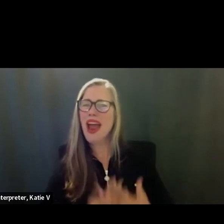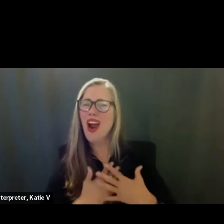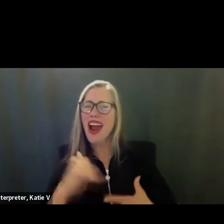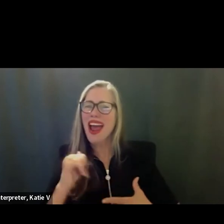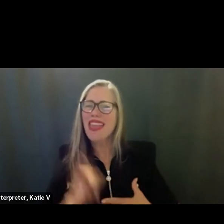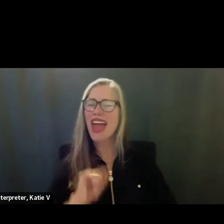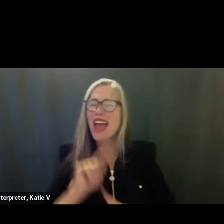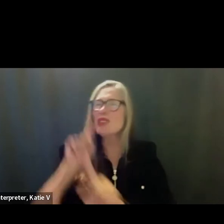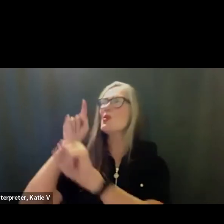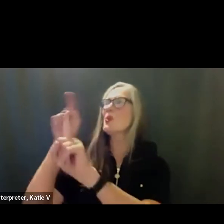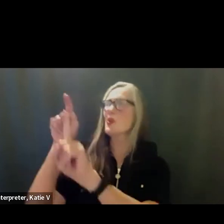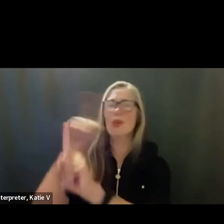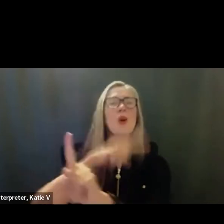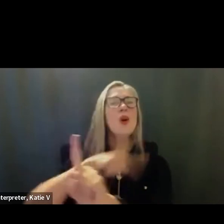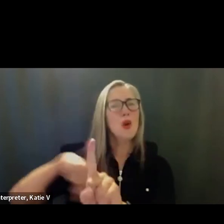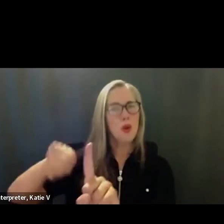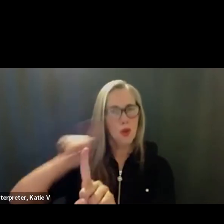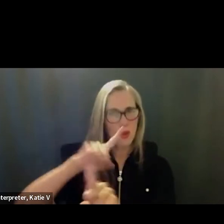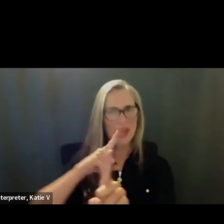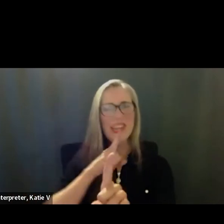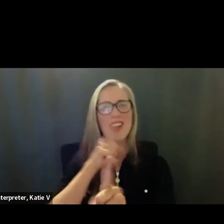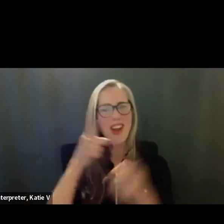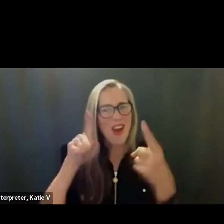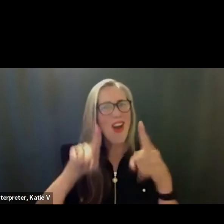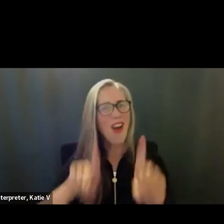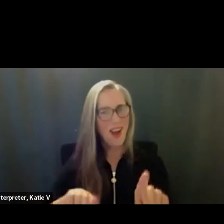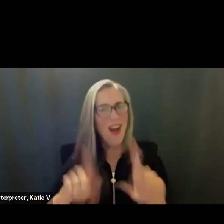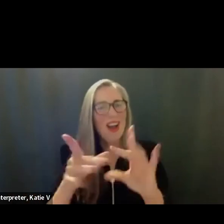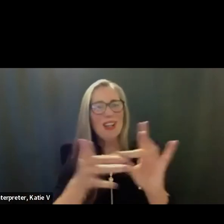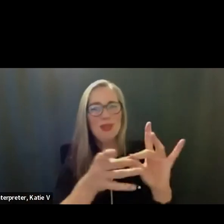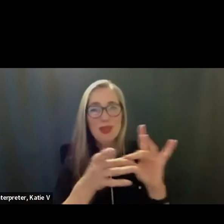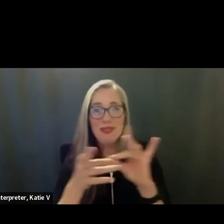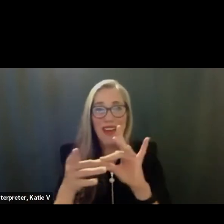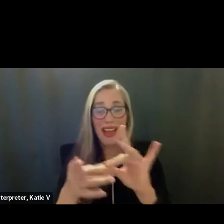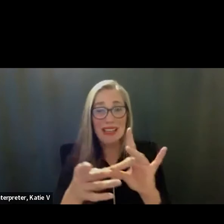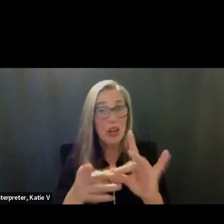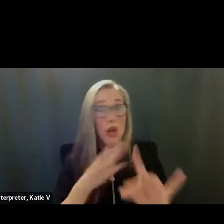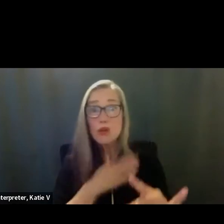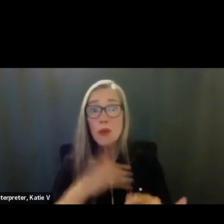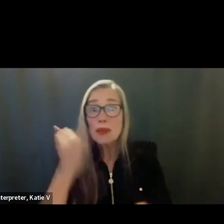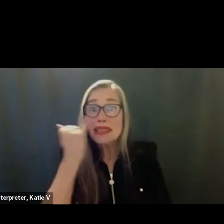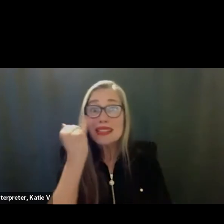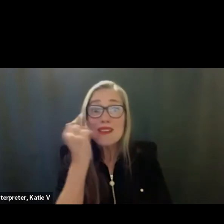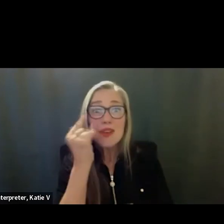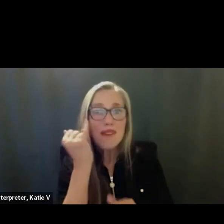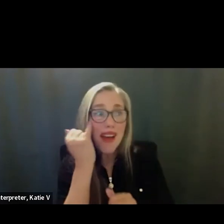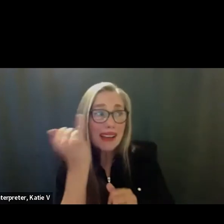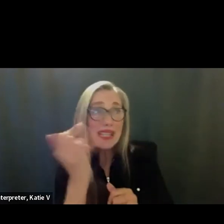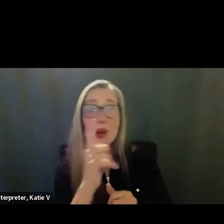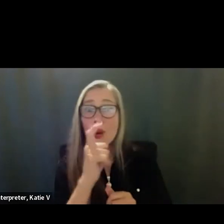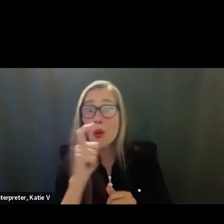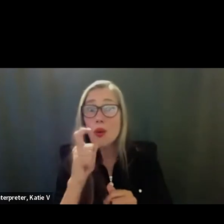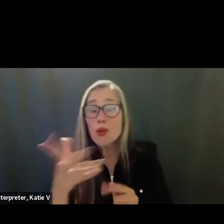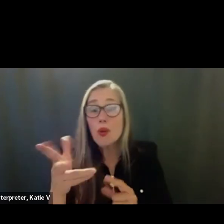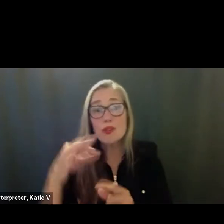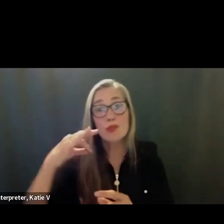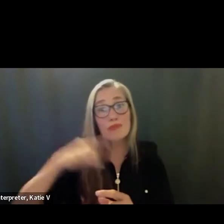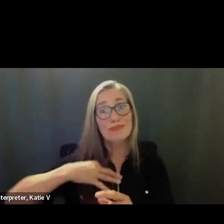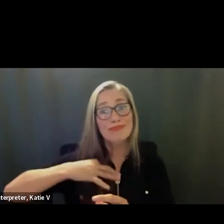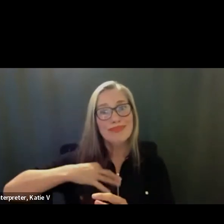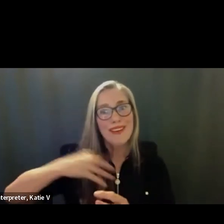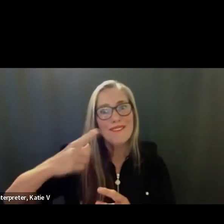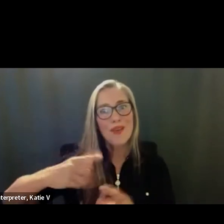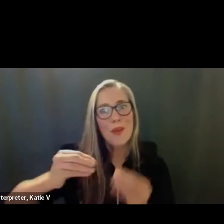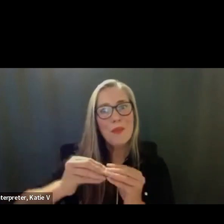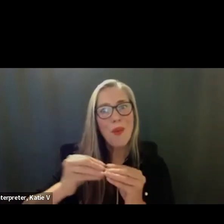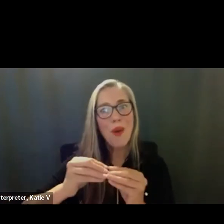.org. We will continue to highlight all the amazing human beings of Santa Barbara. So with that, I just want to